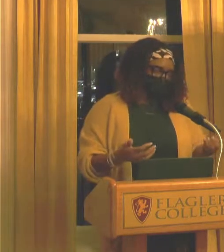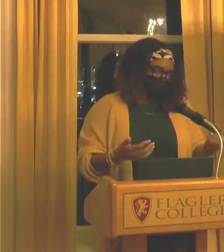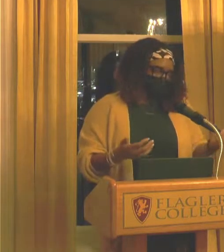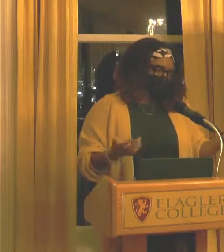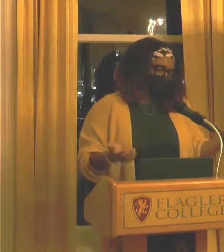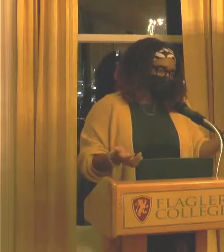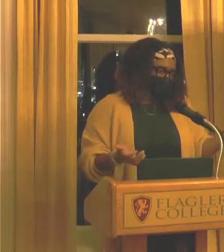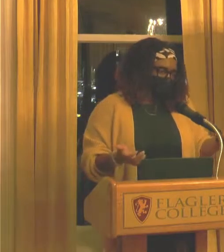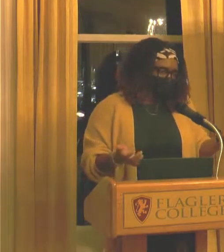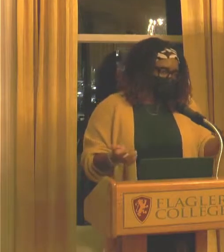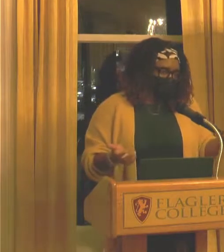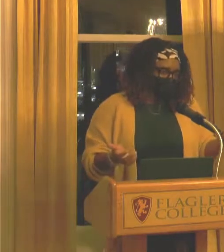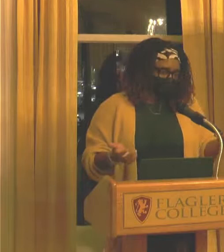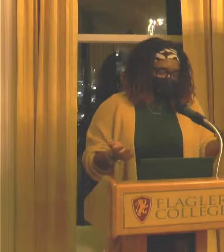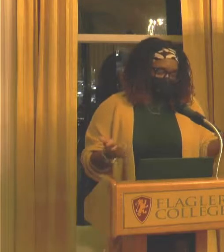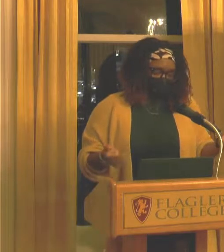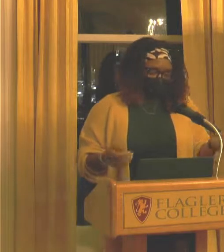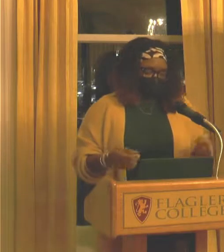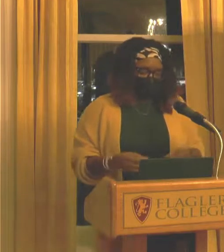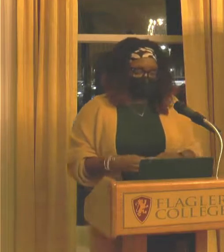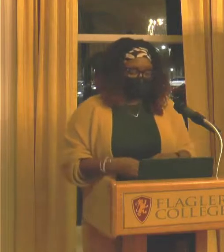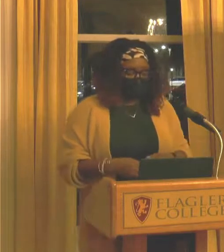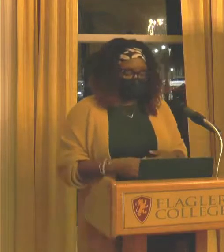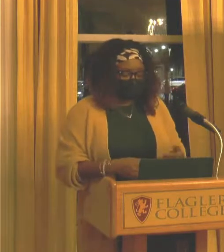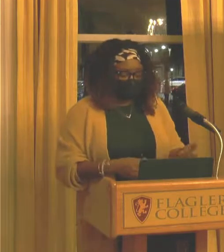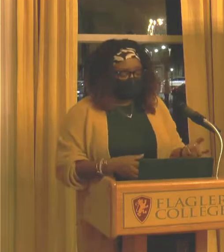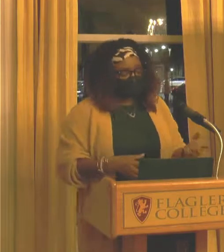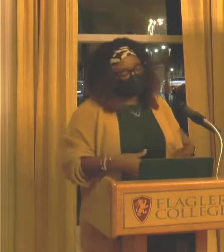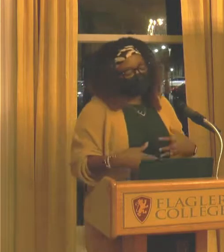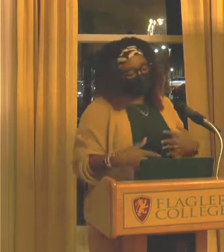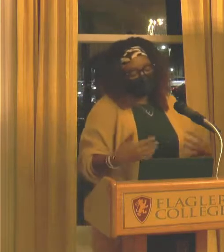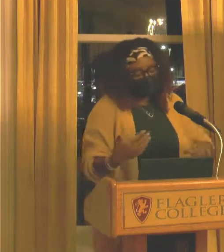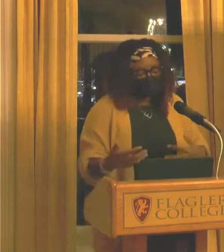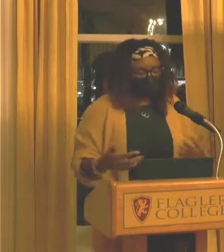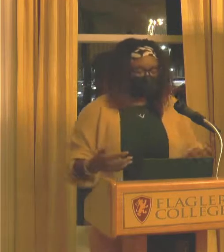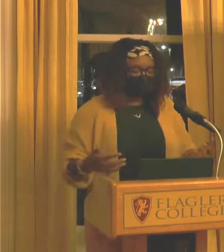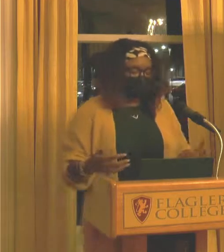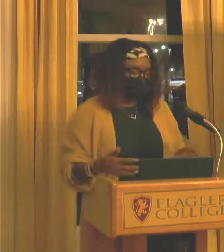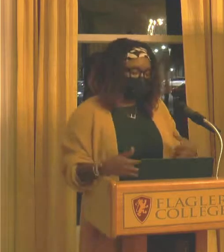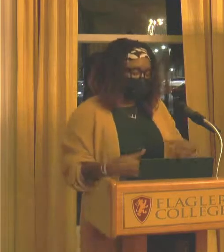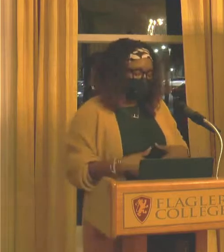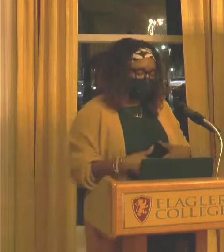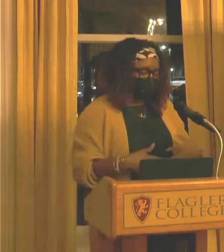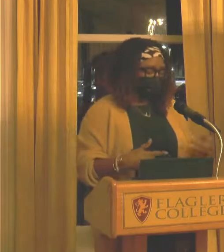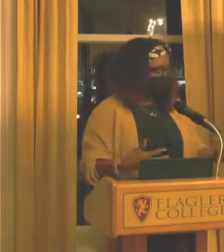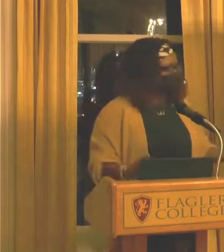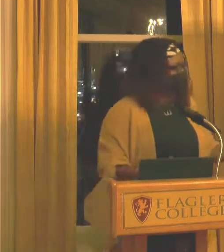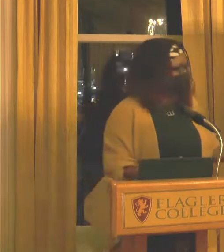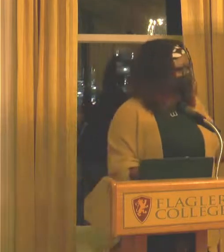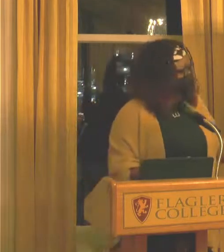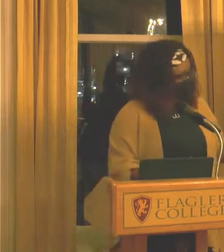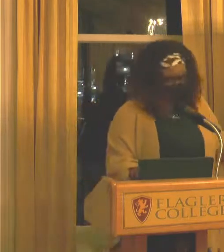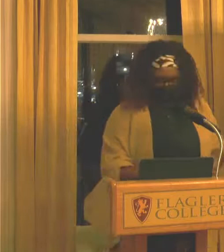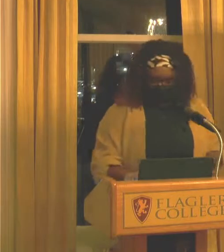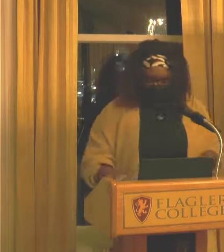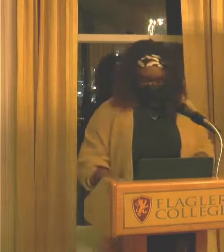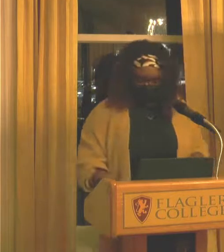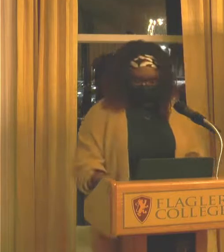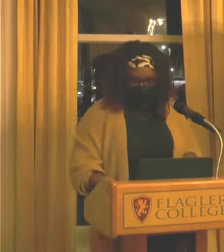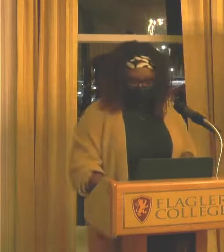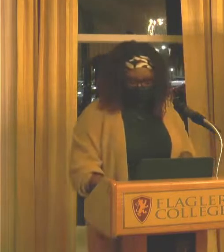will to do it. I didn't really want to paint much more. So, teaching became where I sort of like put my energy.